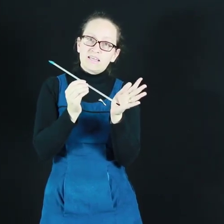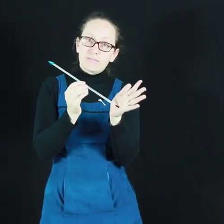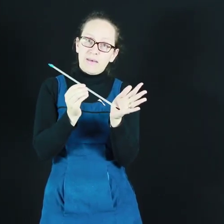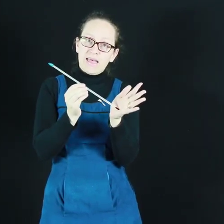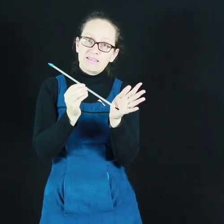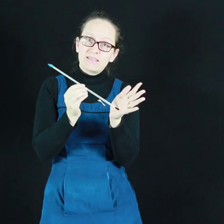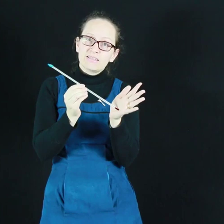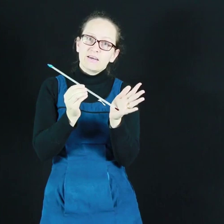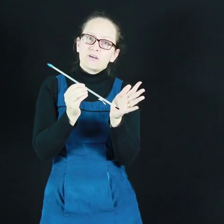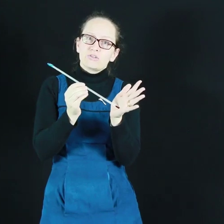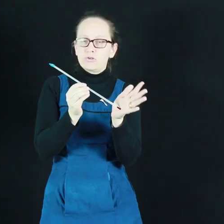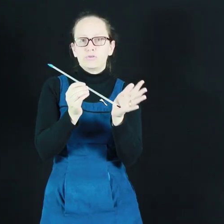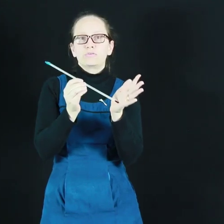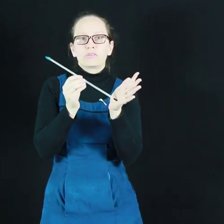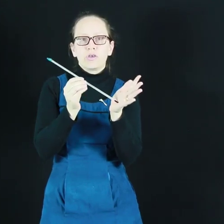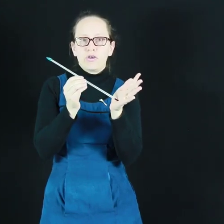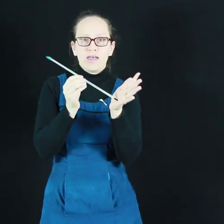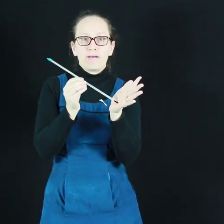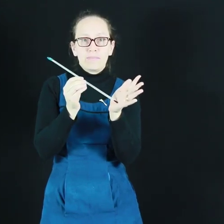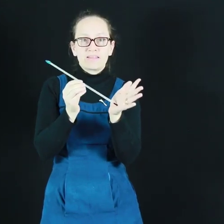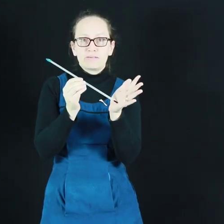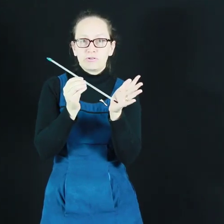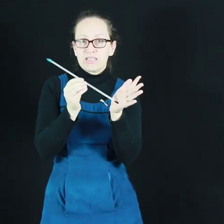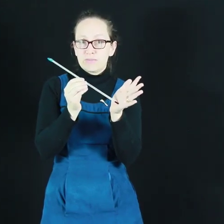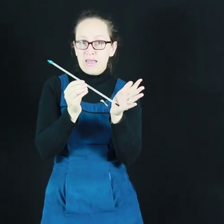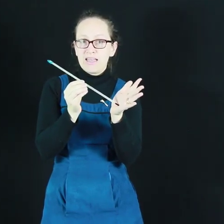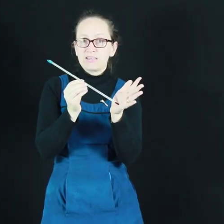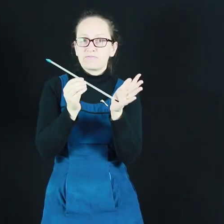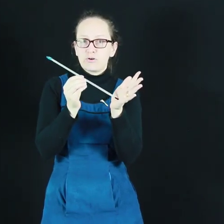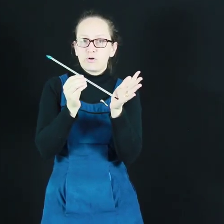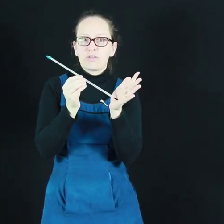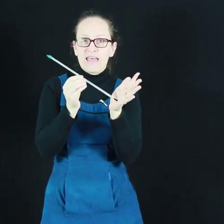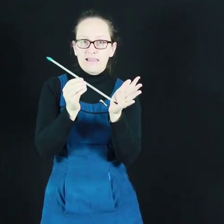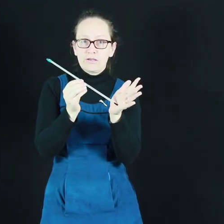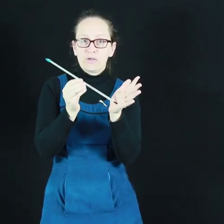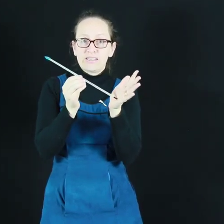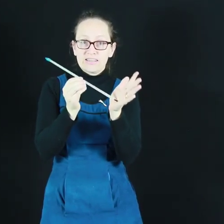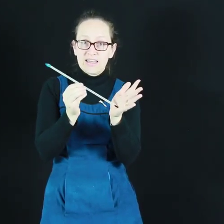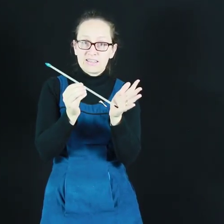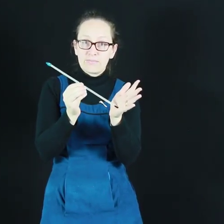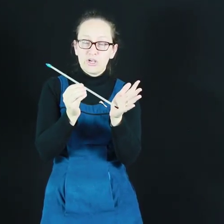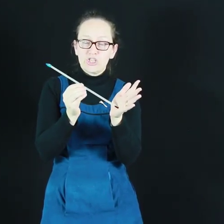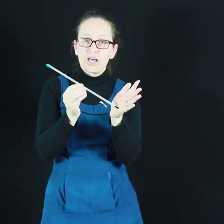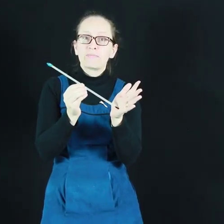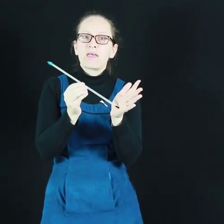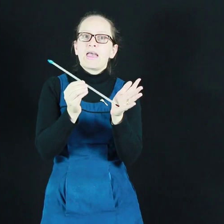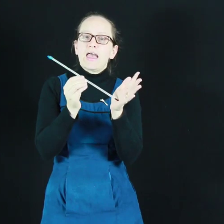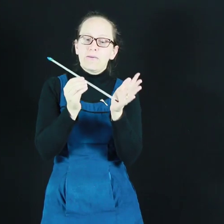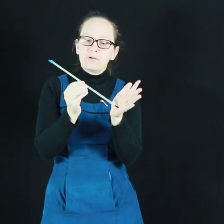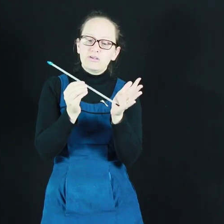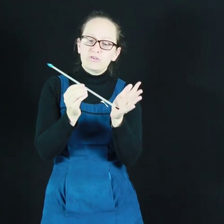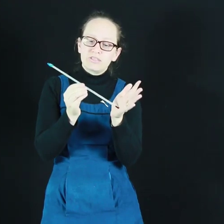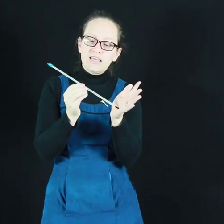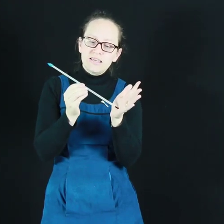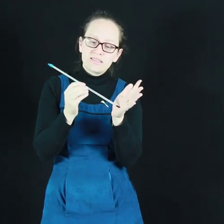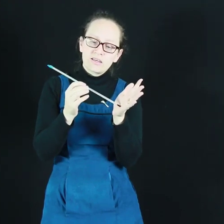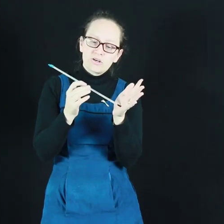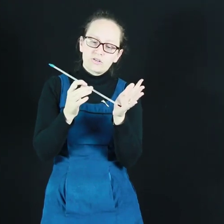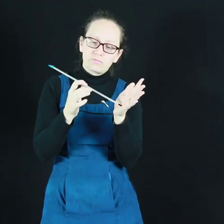expanded expanded to the amount it will expand for that liquid at that temperature. And we use this to